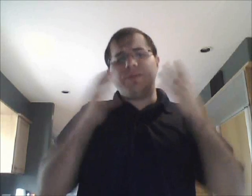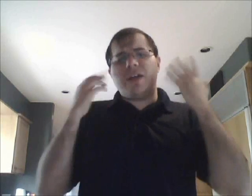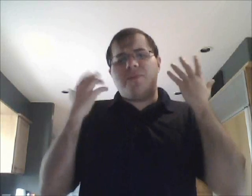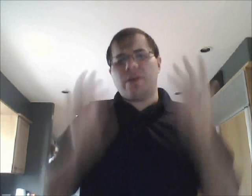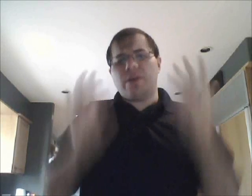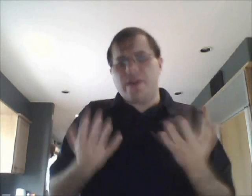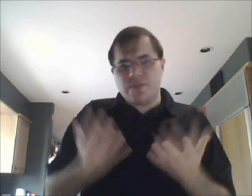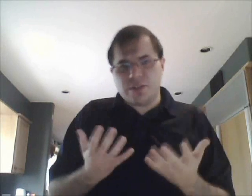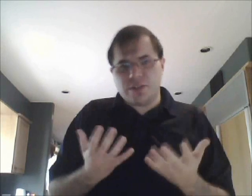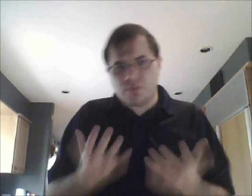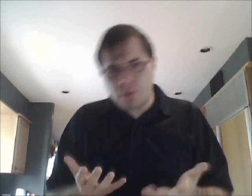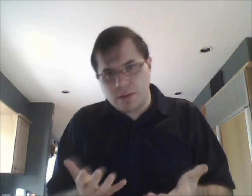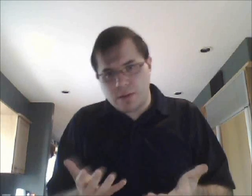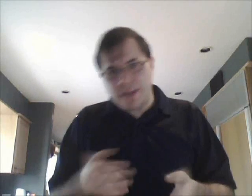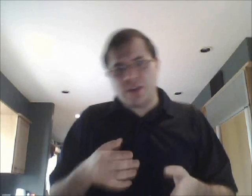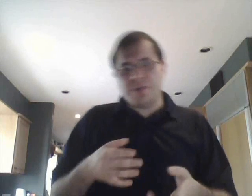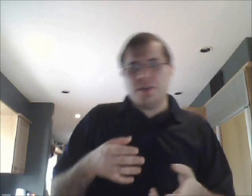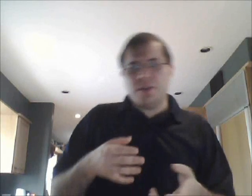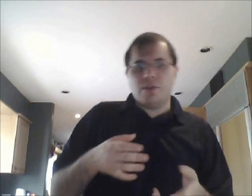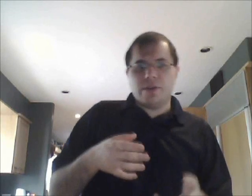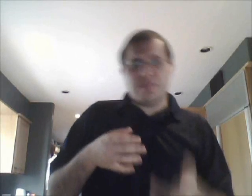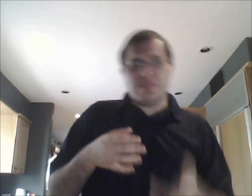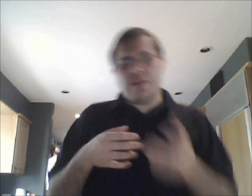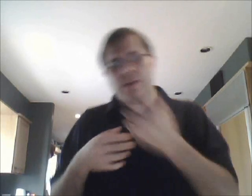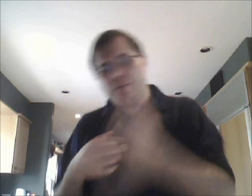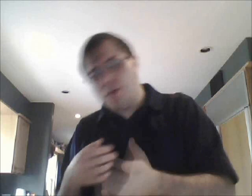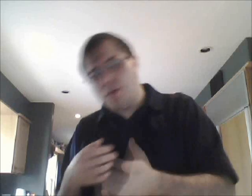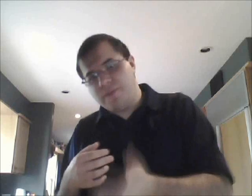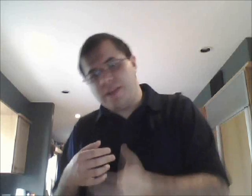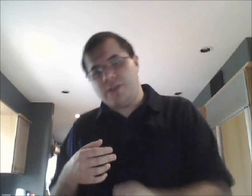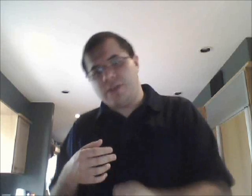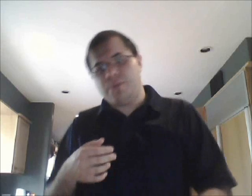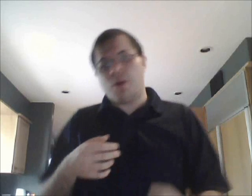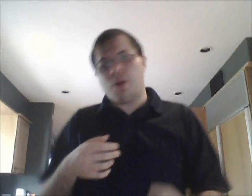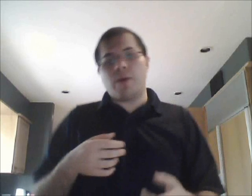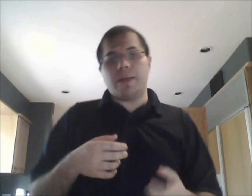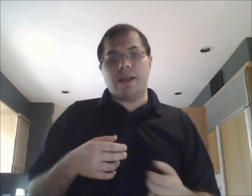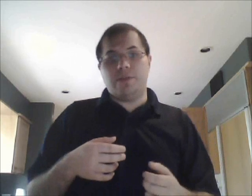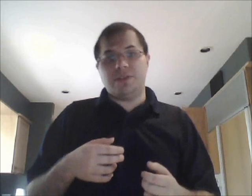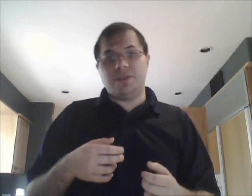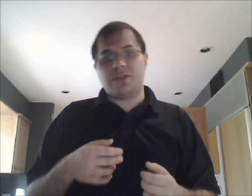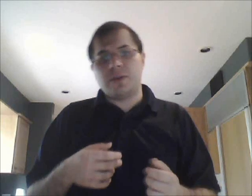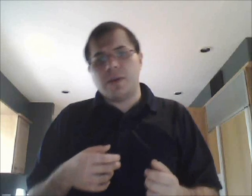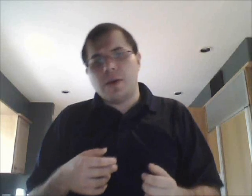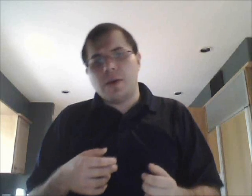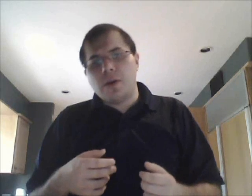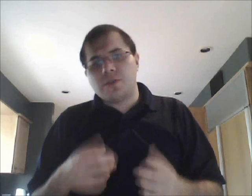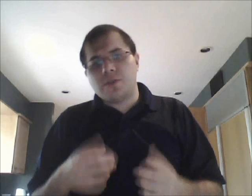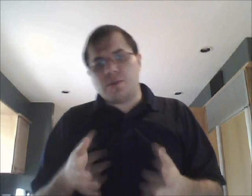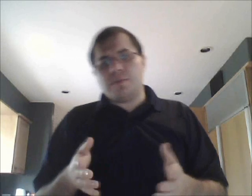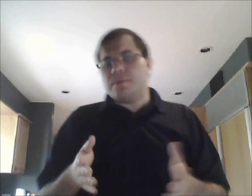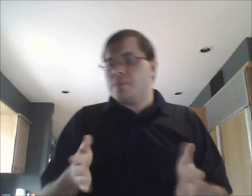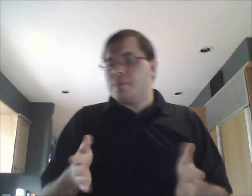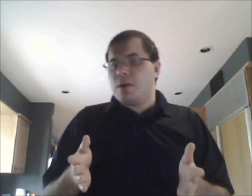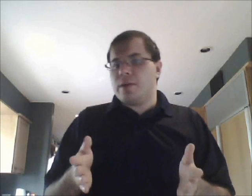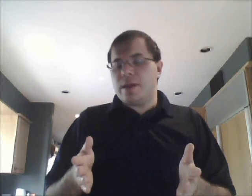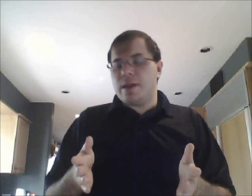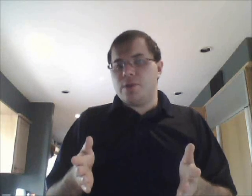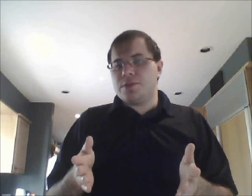played a very influential role and he's often known as a very important figure in programming languages. So on that note